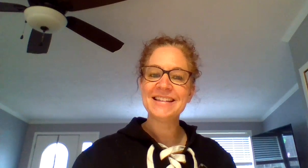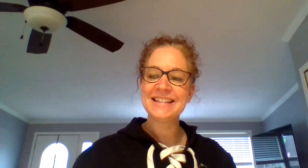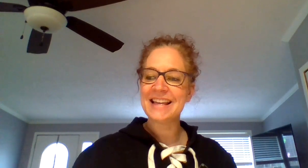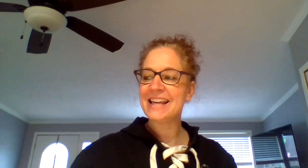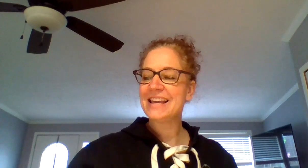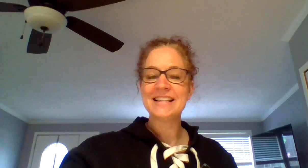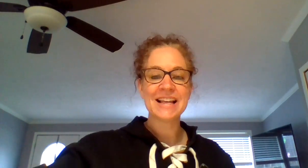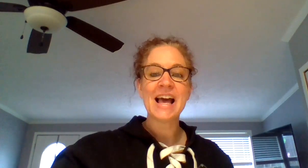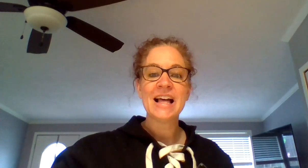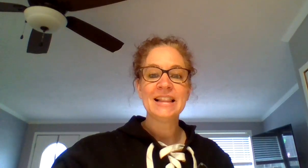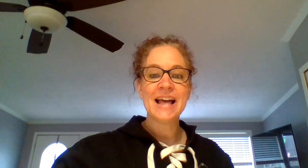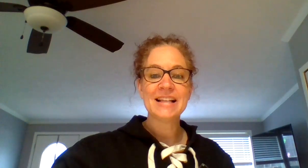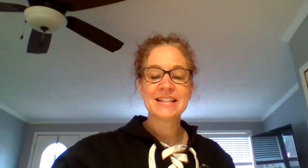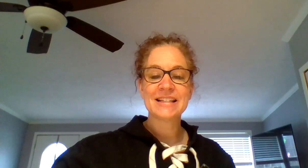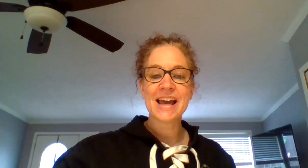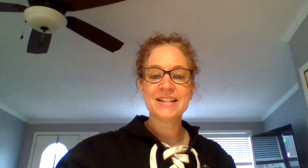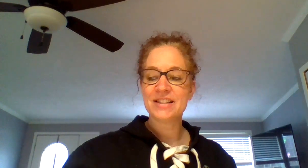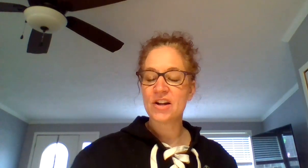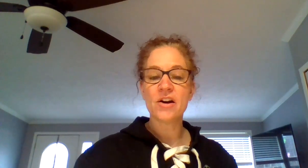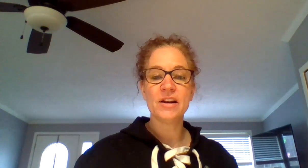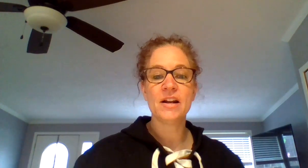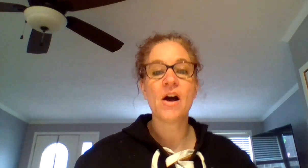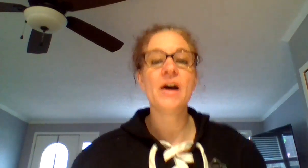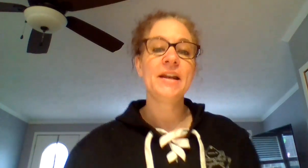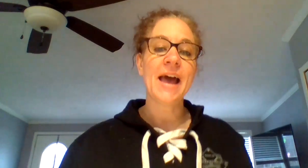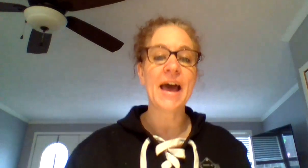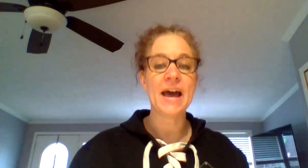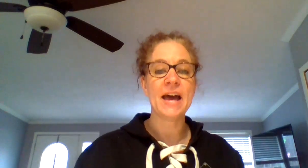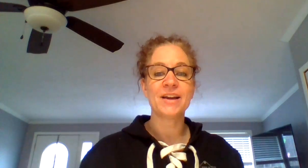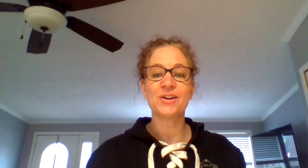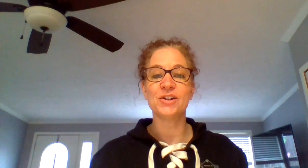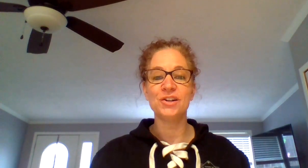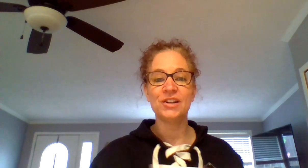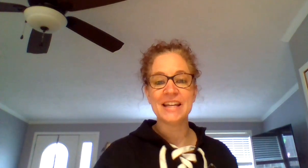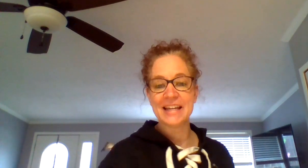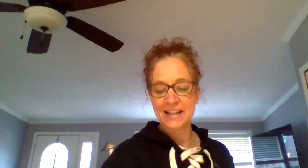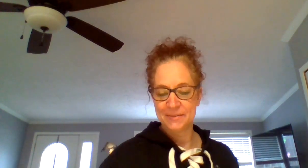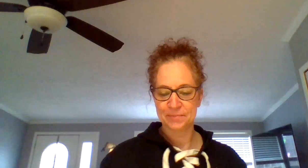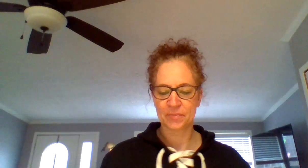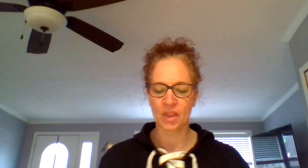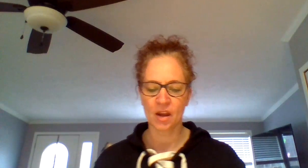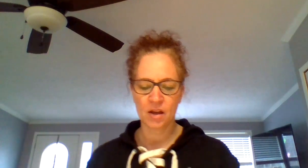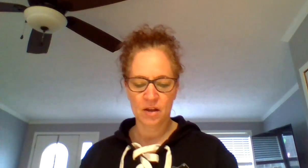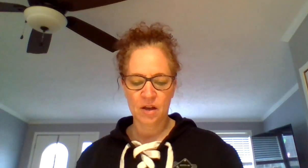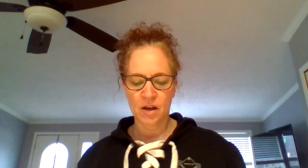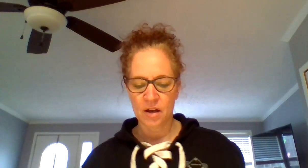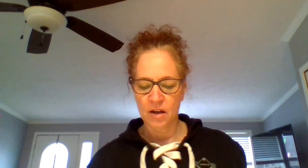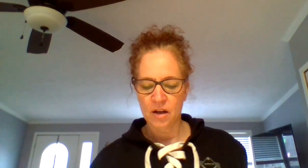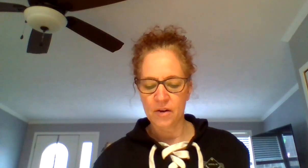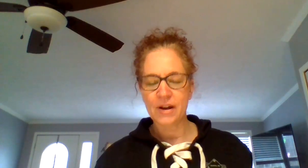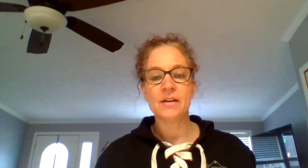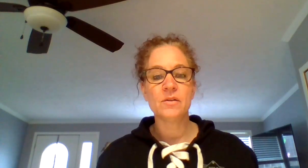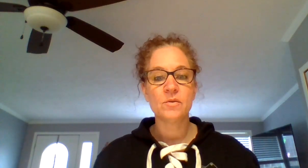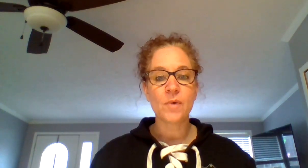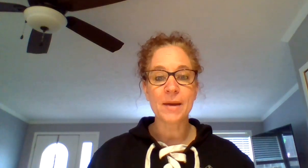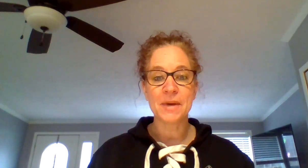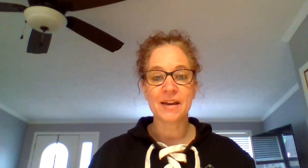C's. Let's get started on Hagerty. All right. Rhyming.